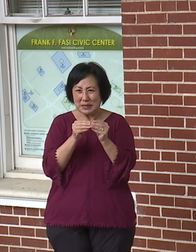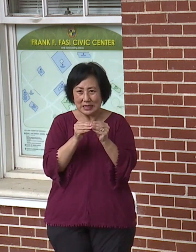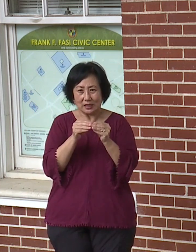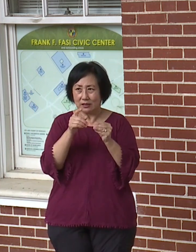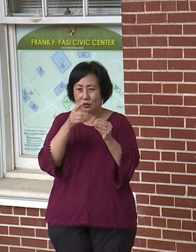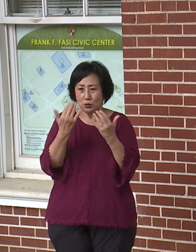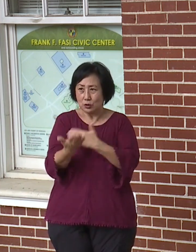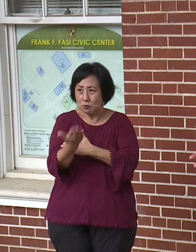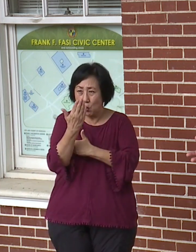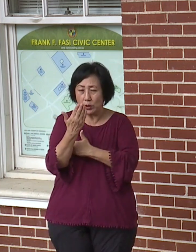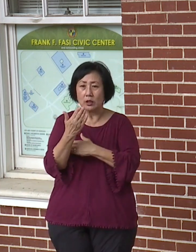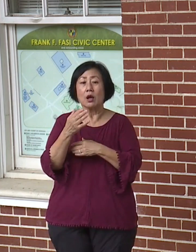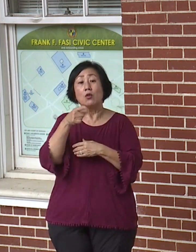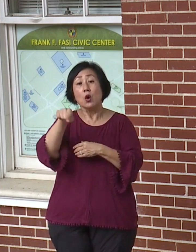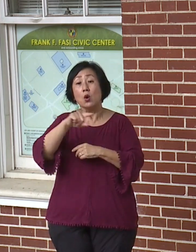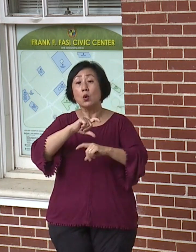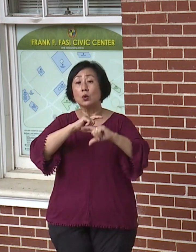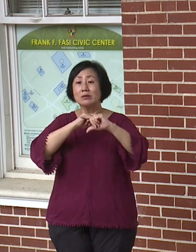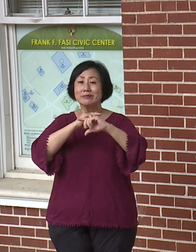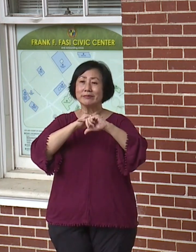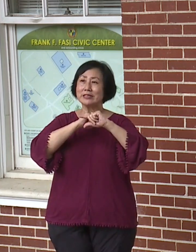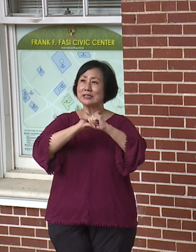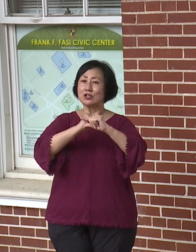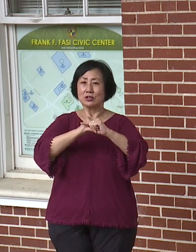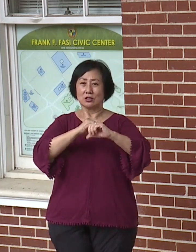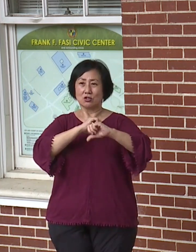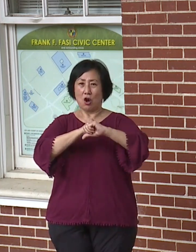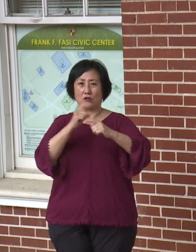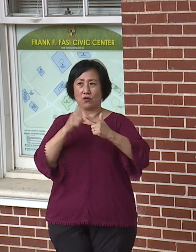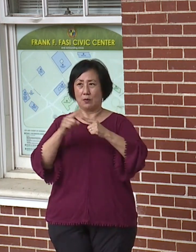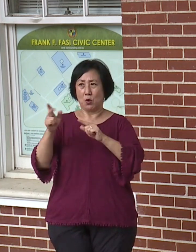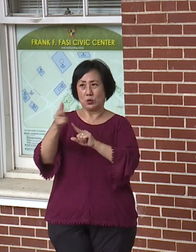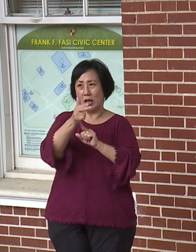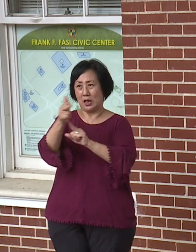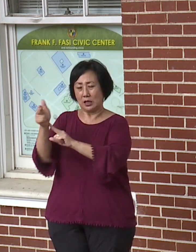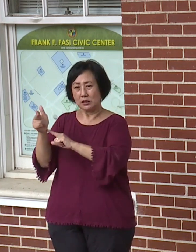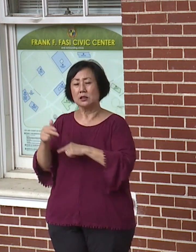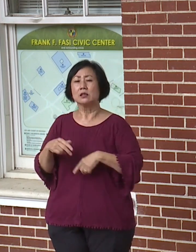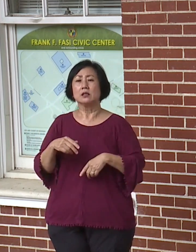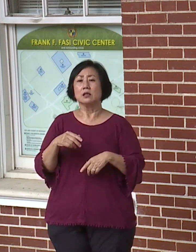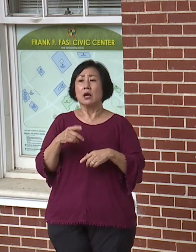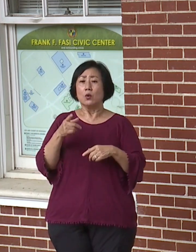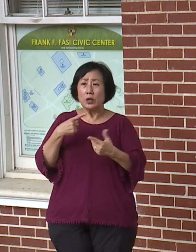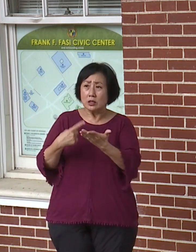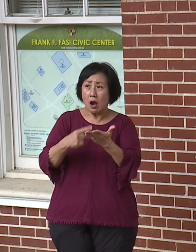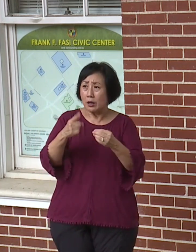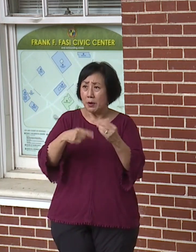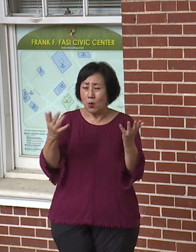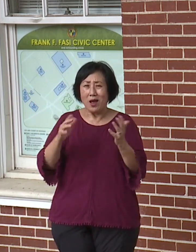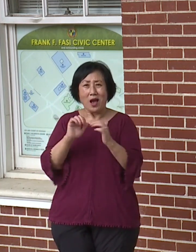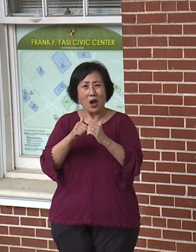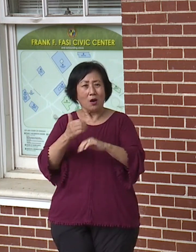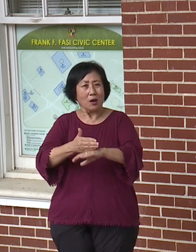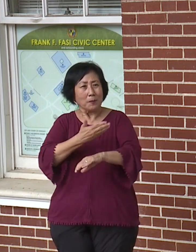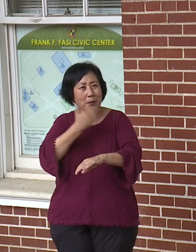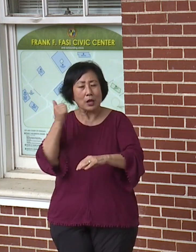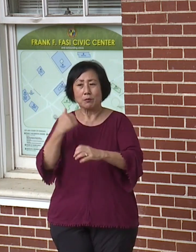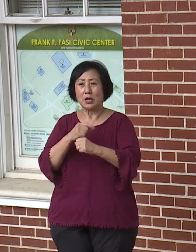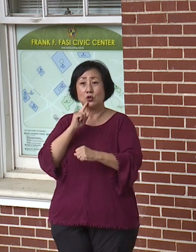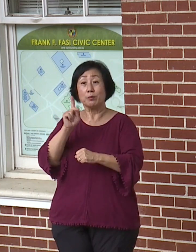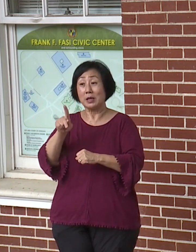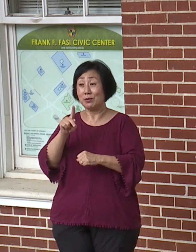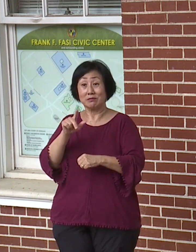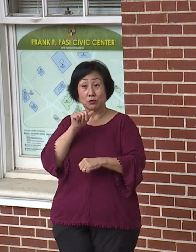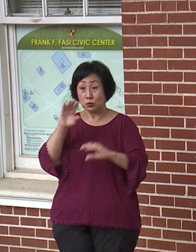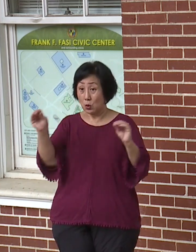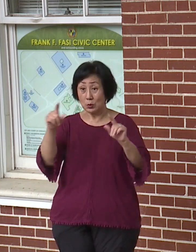hotels. They're internal police, basically, to talk about how do we do a better job of, one, making sure quarantine is enforced